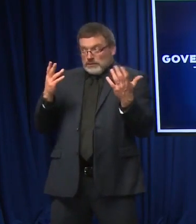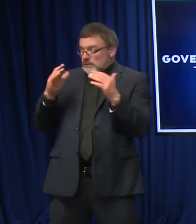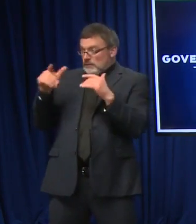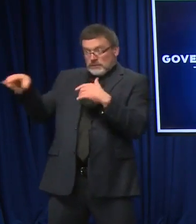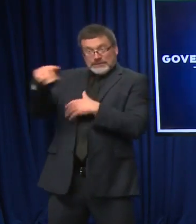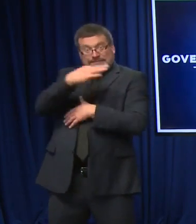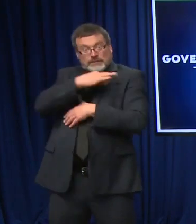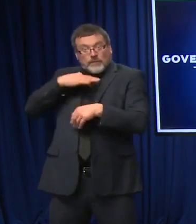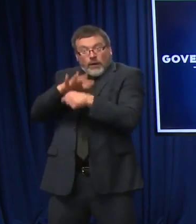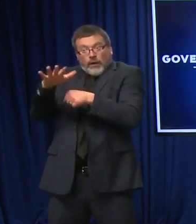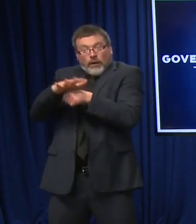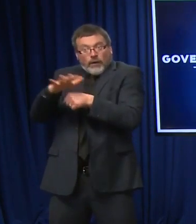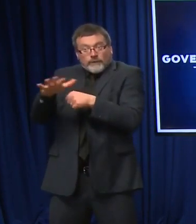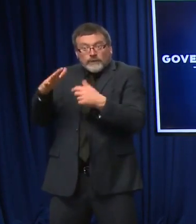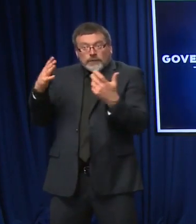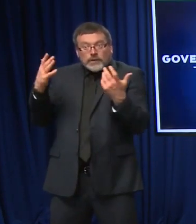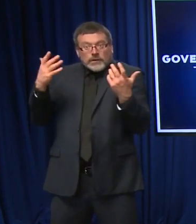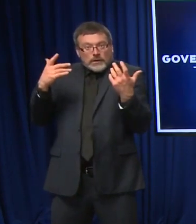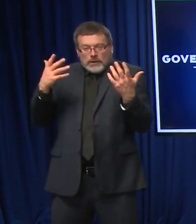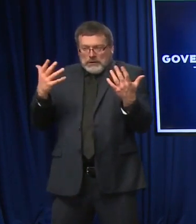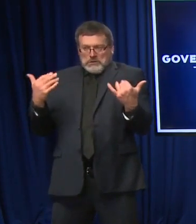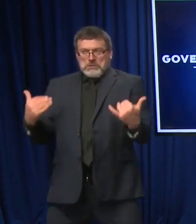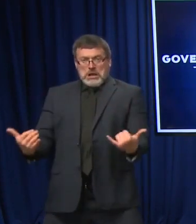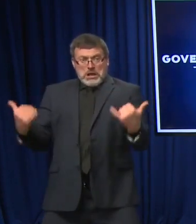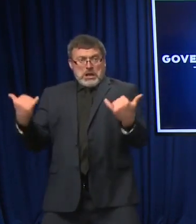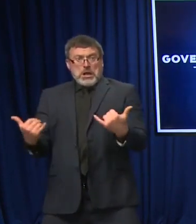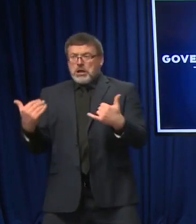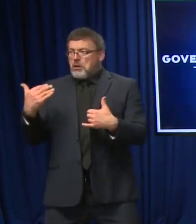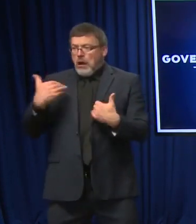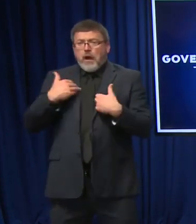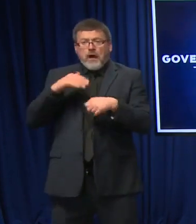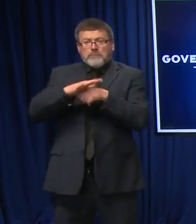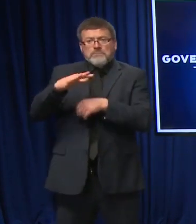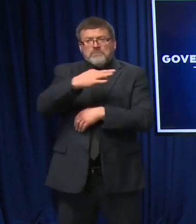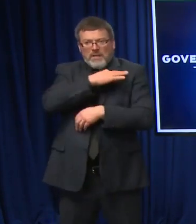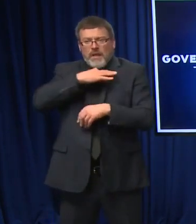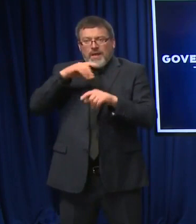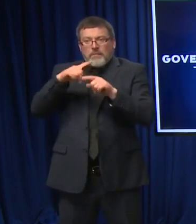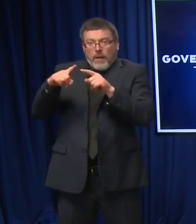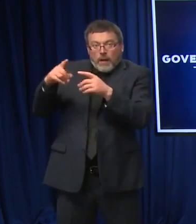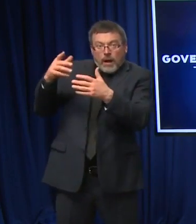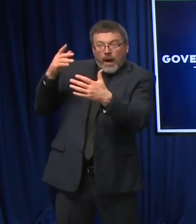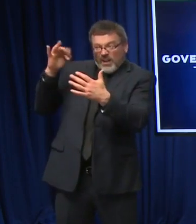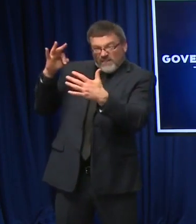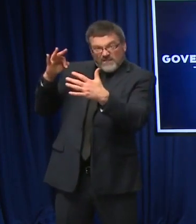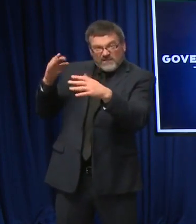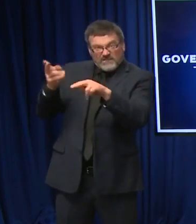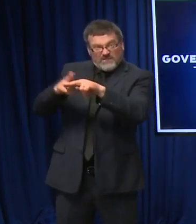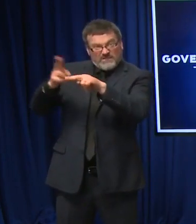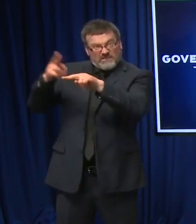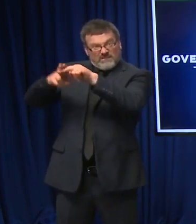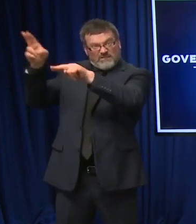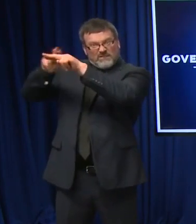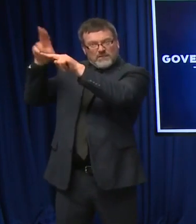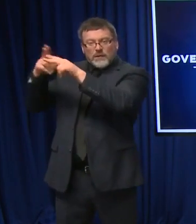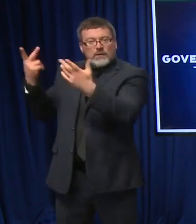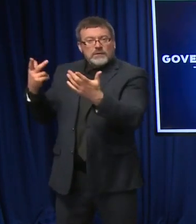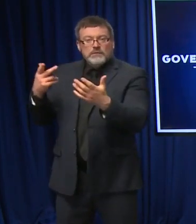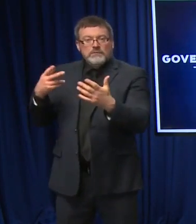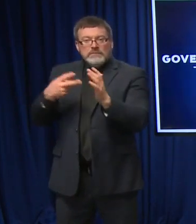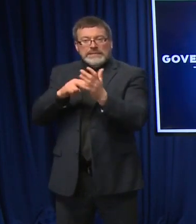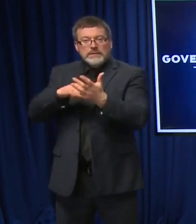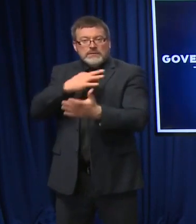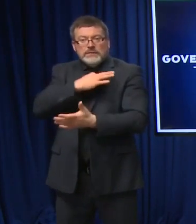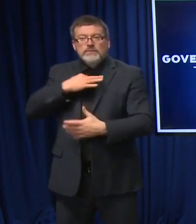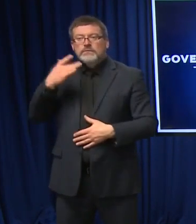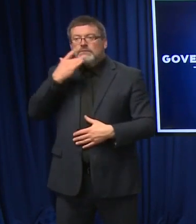can. Right now, the system can flex. We have the ability to do that. But as this grows, so does the need for us to kind of implement as much flexibility as